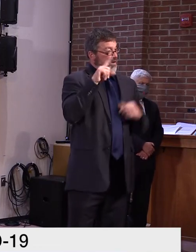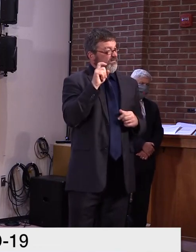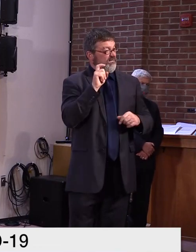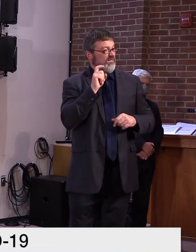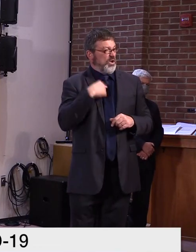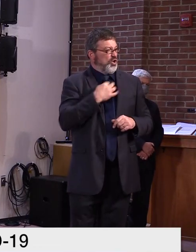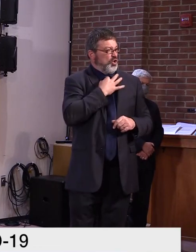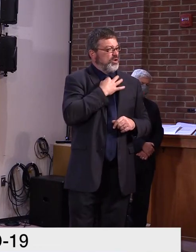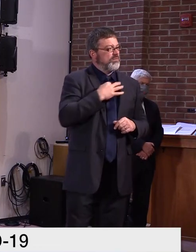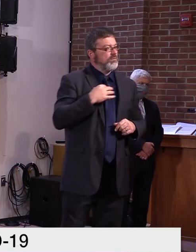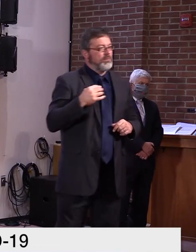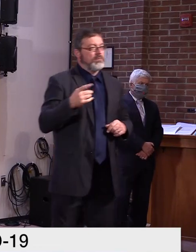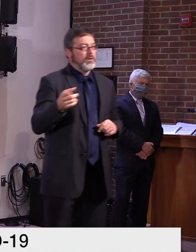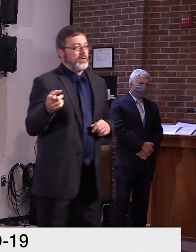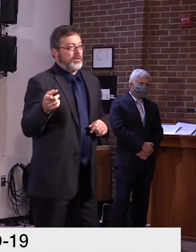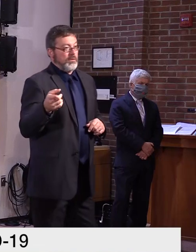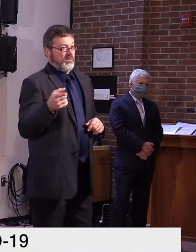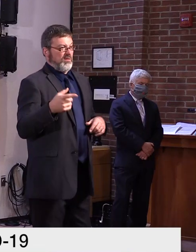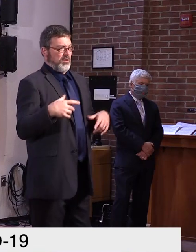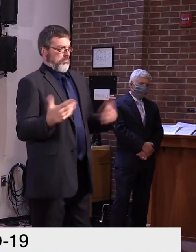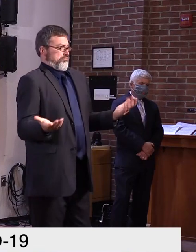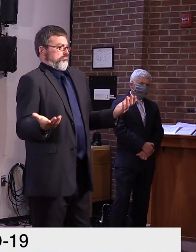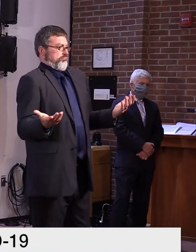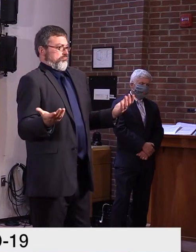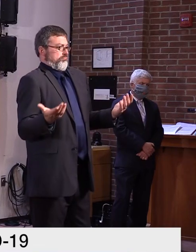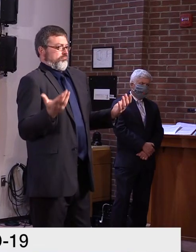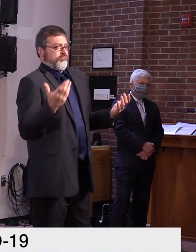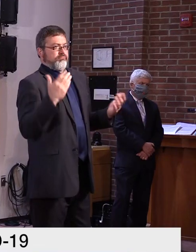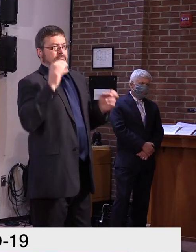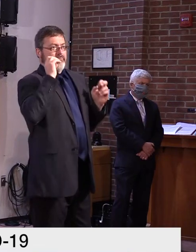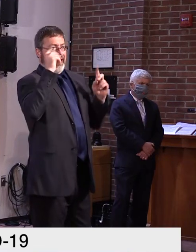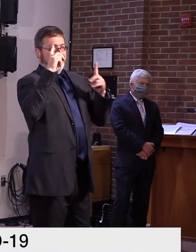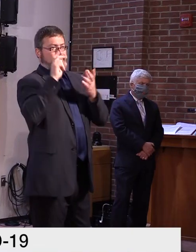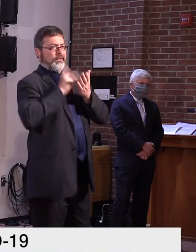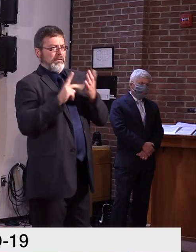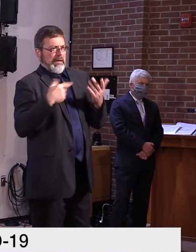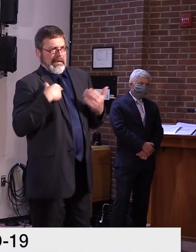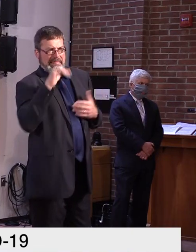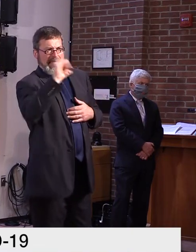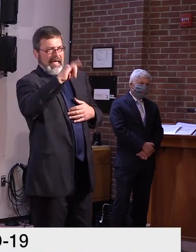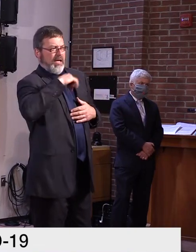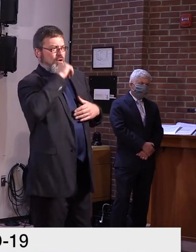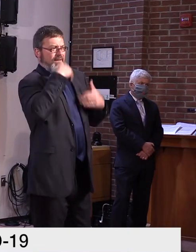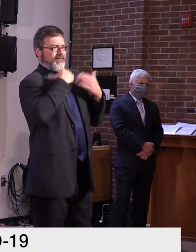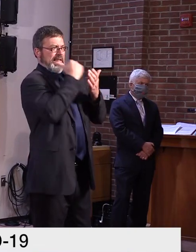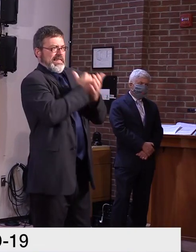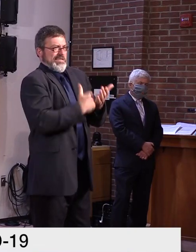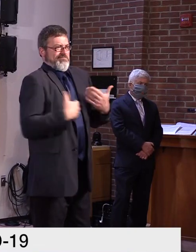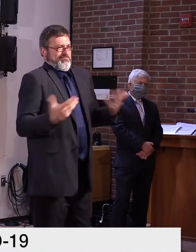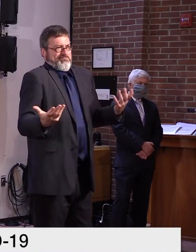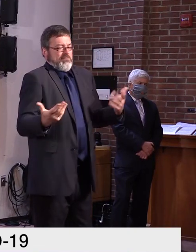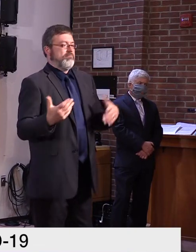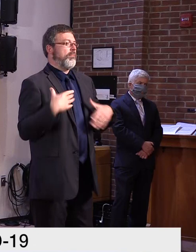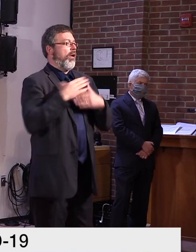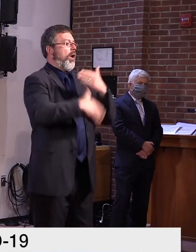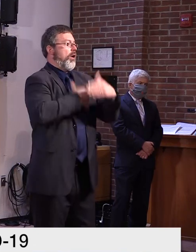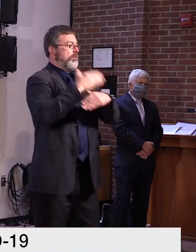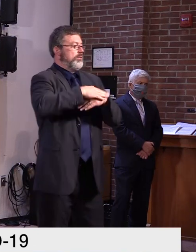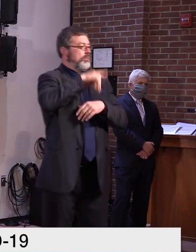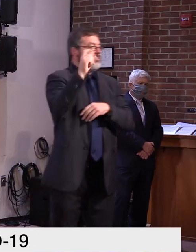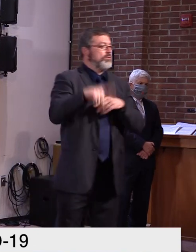uh, Governor Scott or Secretary Ferling, Vermont has the second lowest housing occupancy rate in the nation.